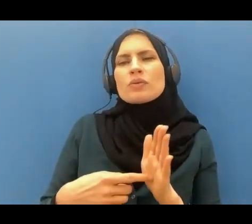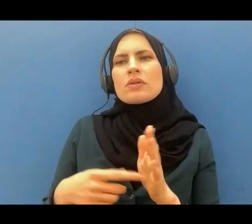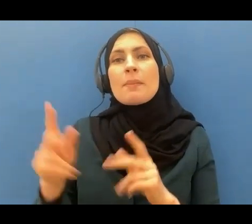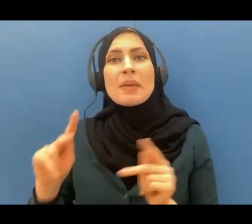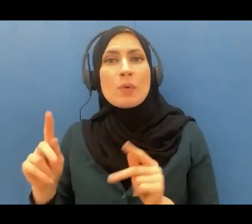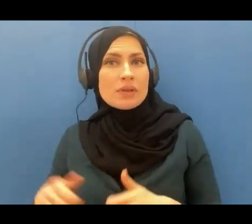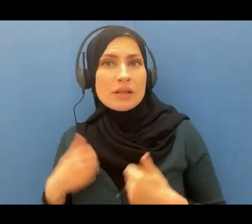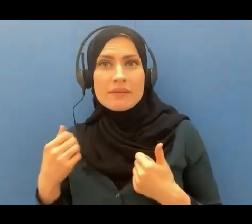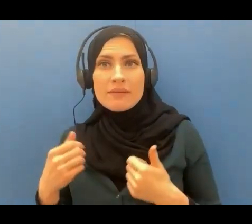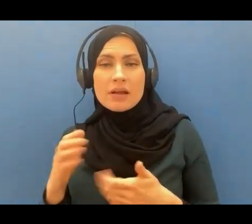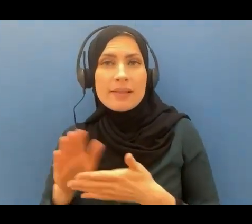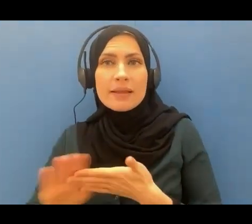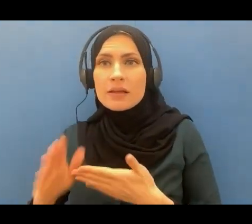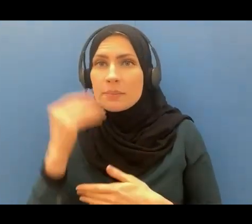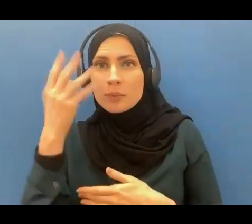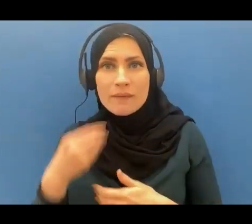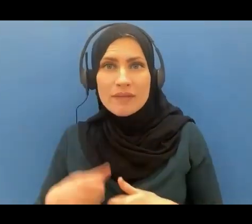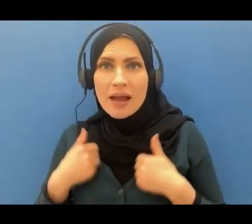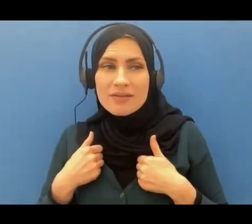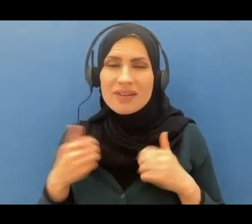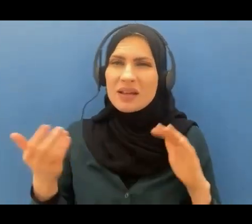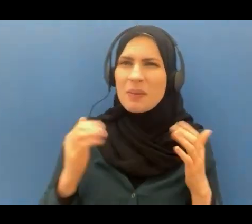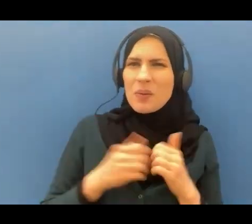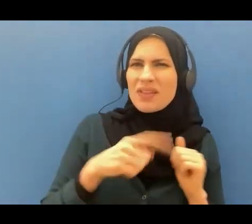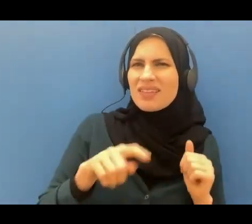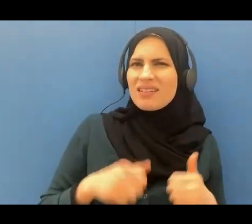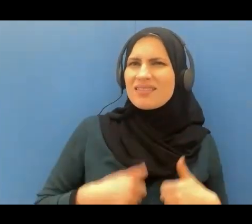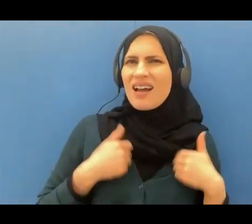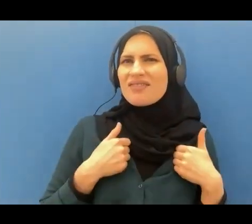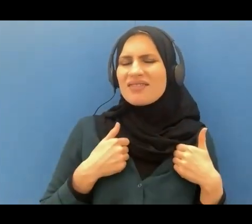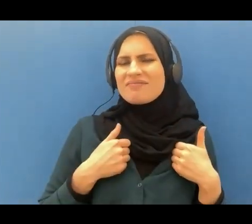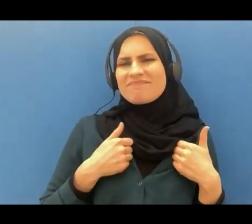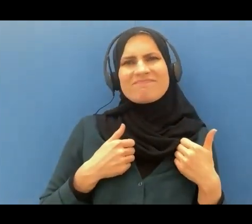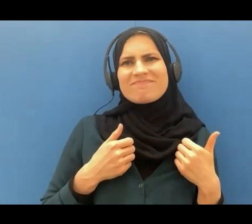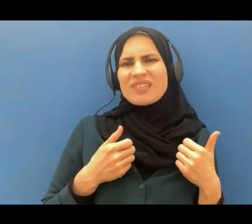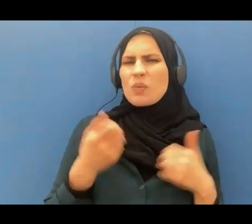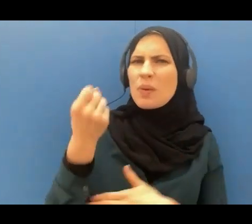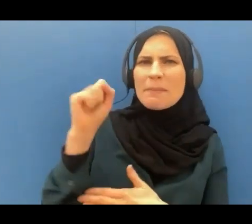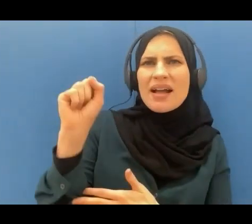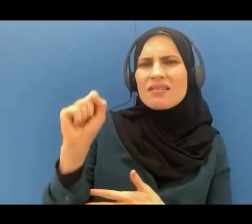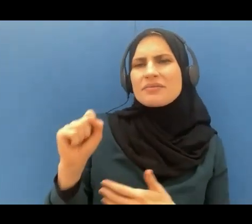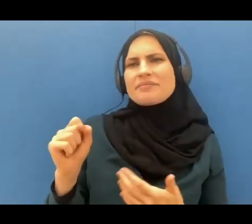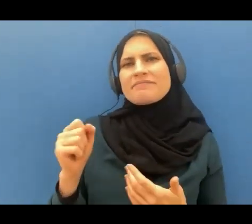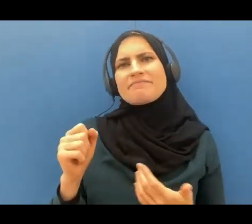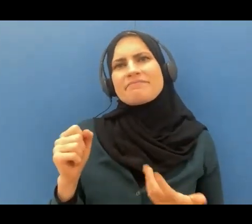and those who lived a life of rebellion and disbelief